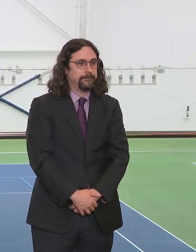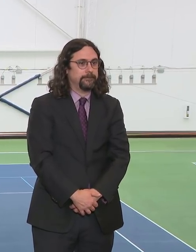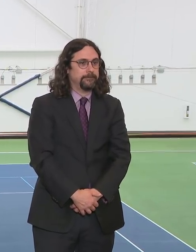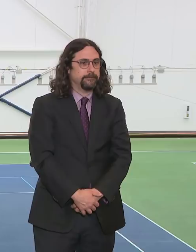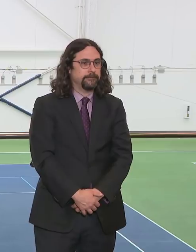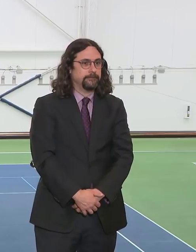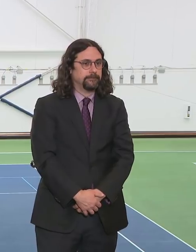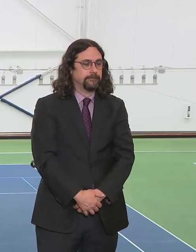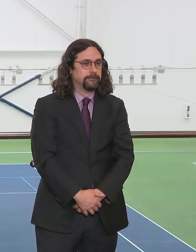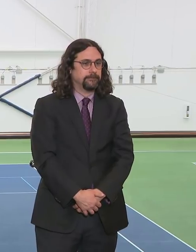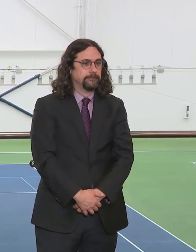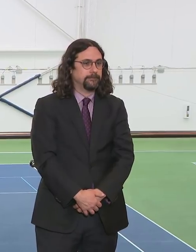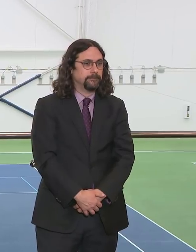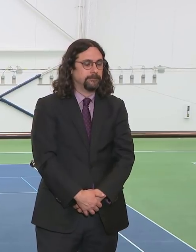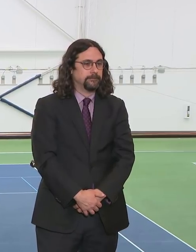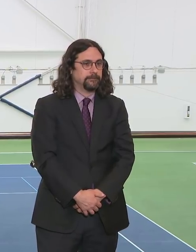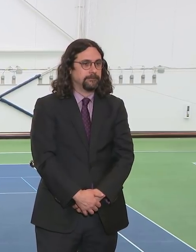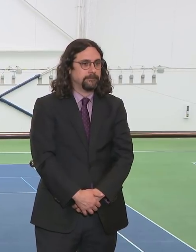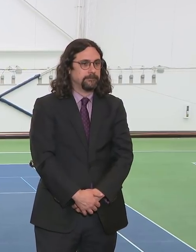essential